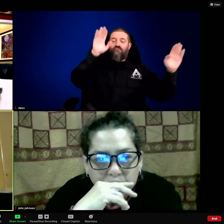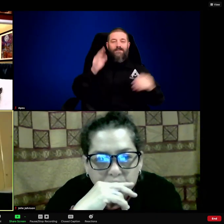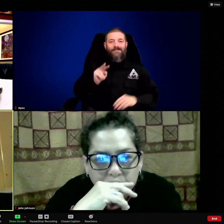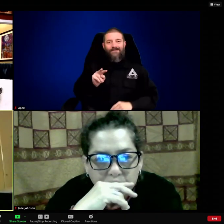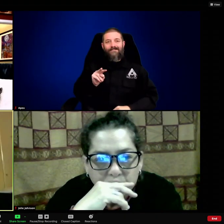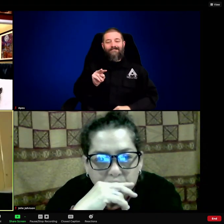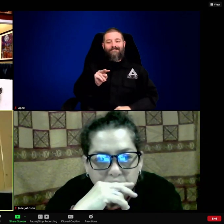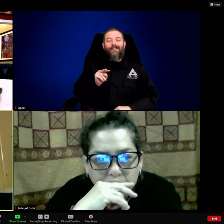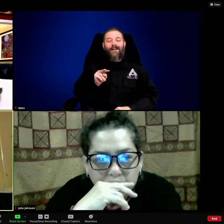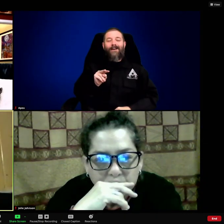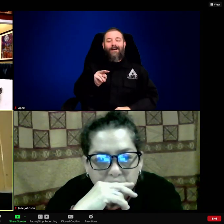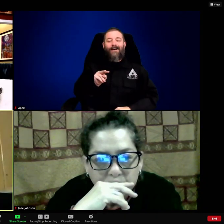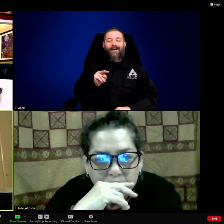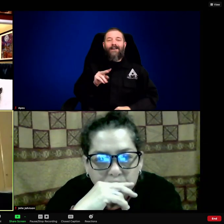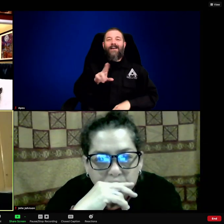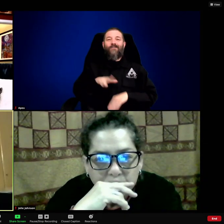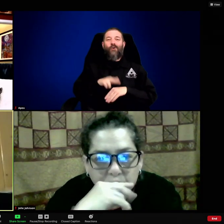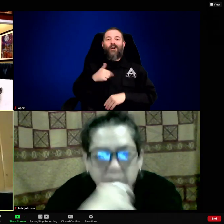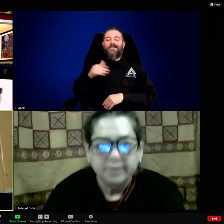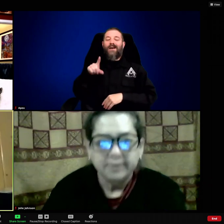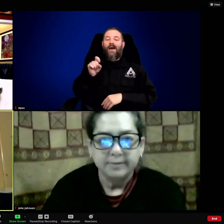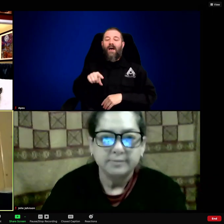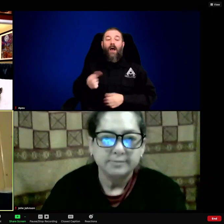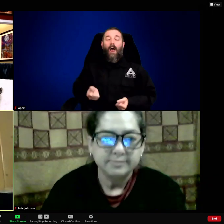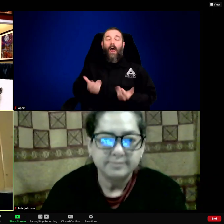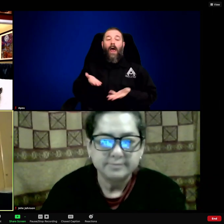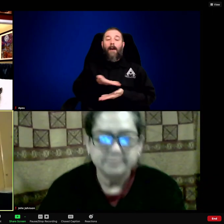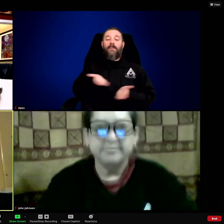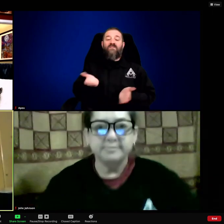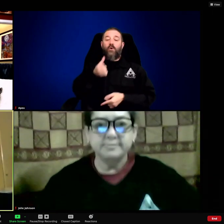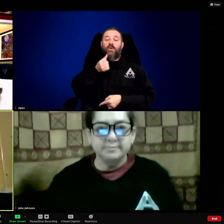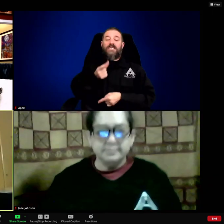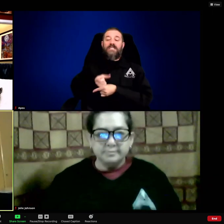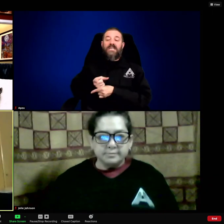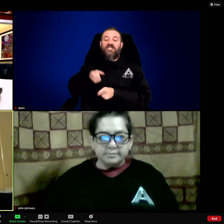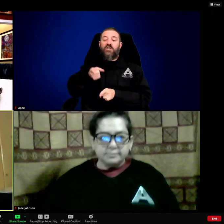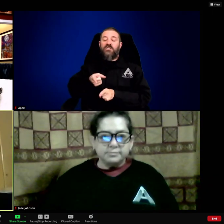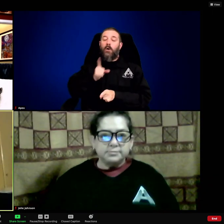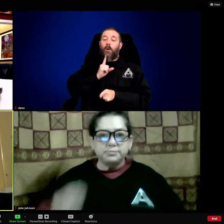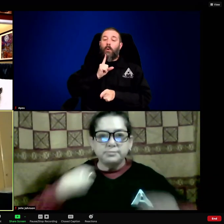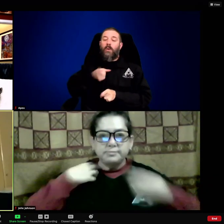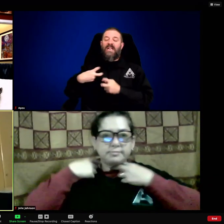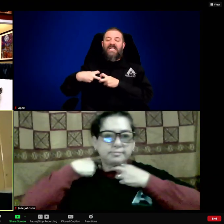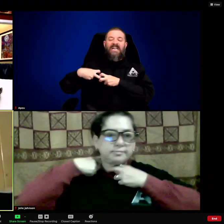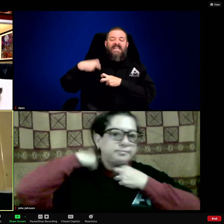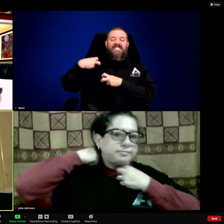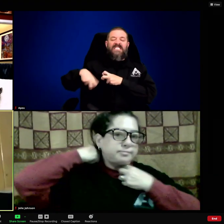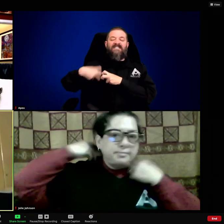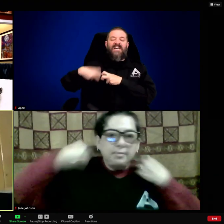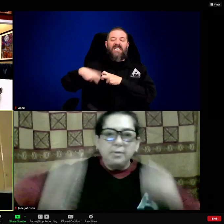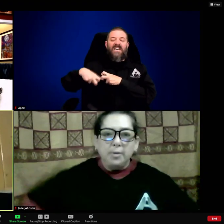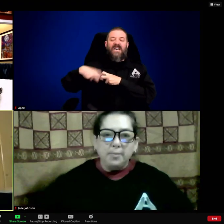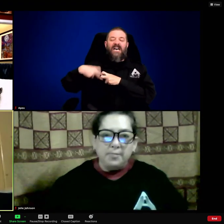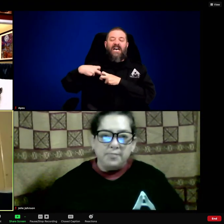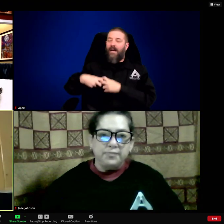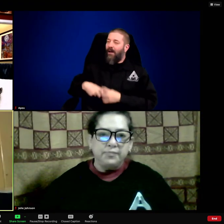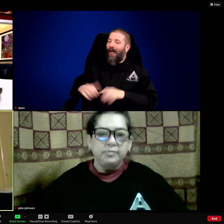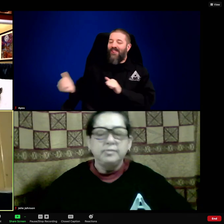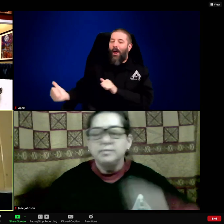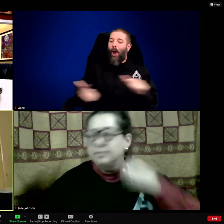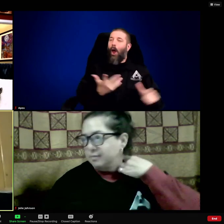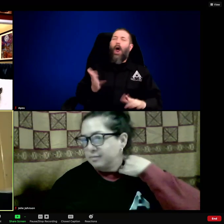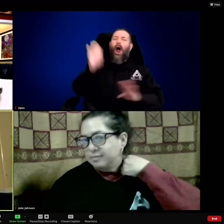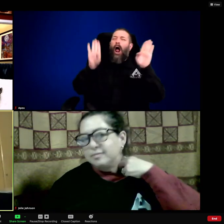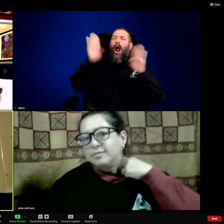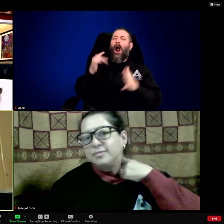particularly with young girls, to ask how many women in the audience have sisters?